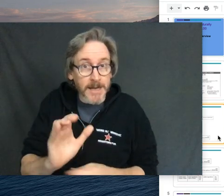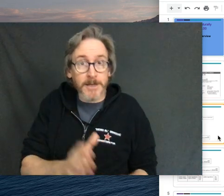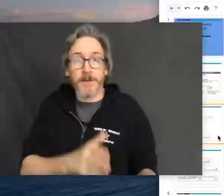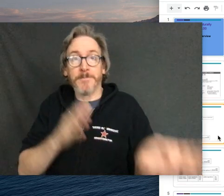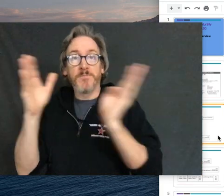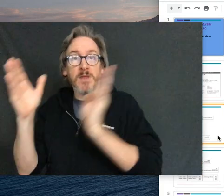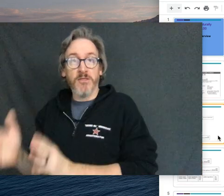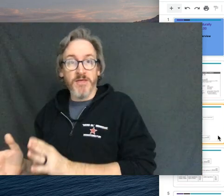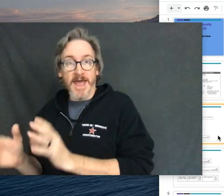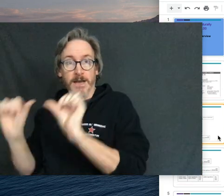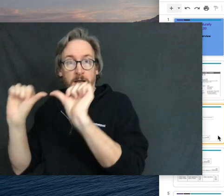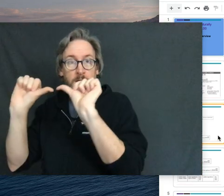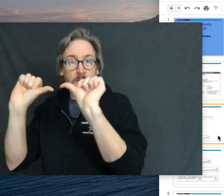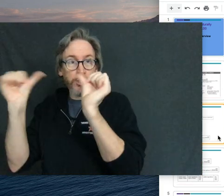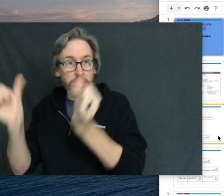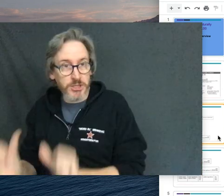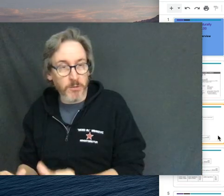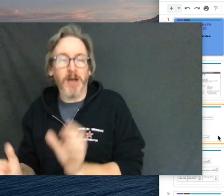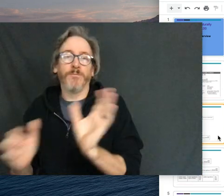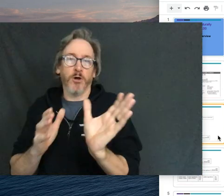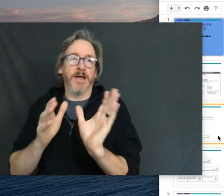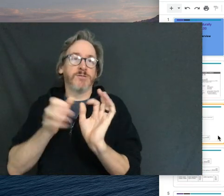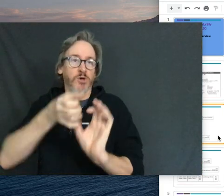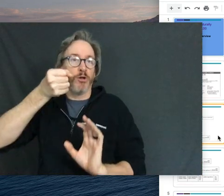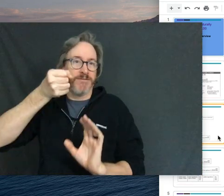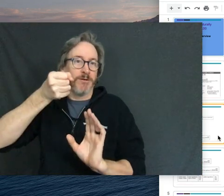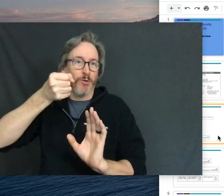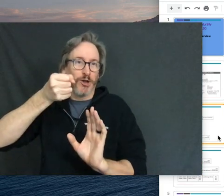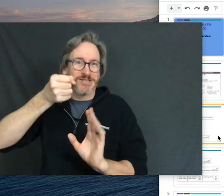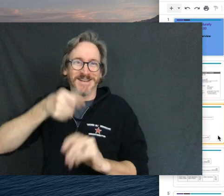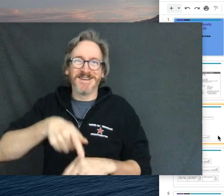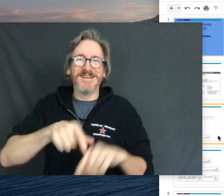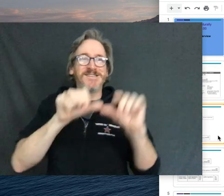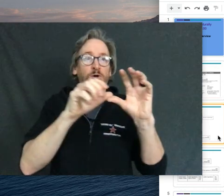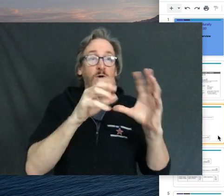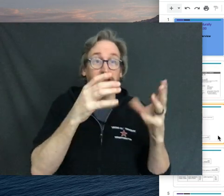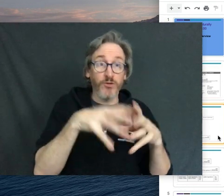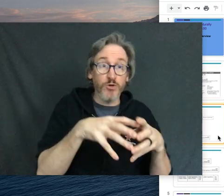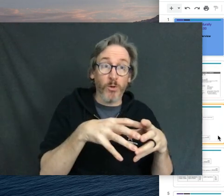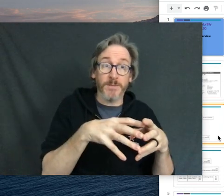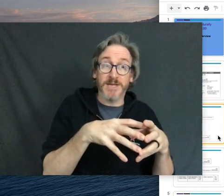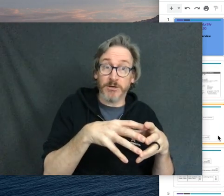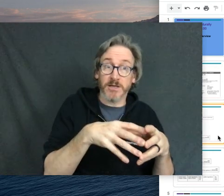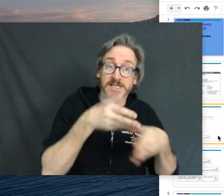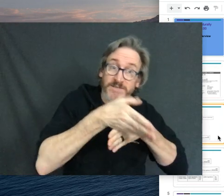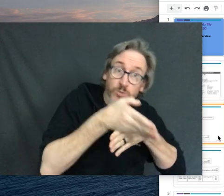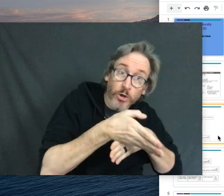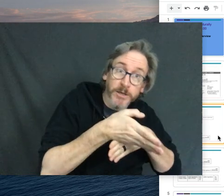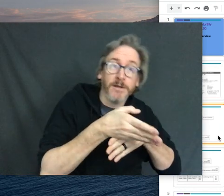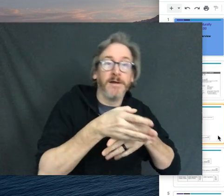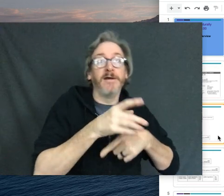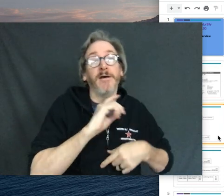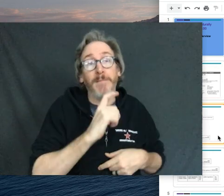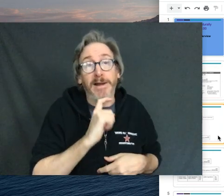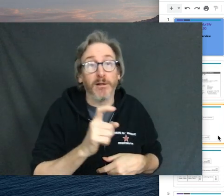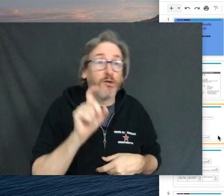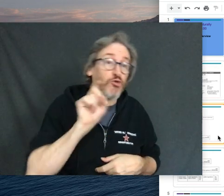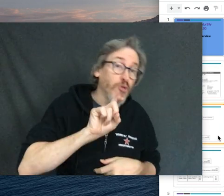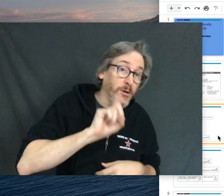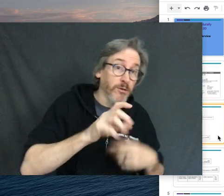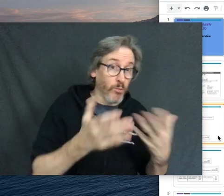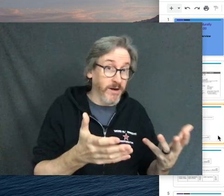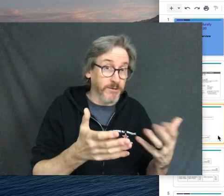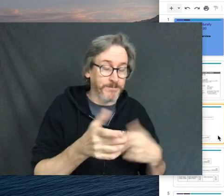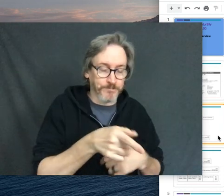looks like. Then, well, okay, so hold off on what it looks like. So if you know what the material is, if it's wood, metal,